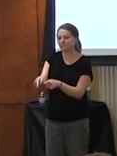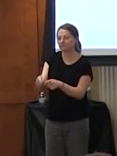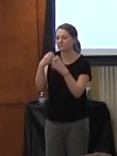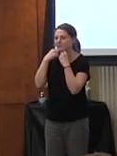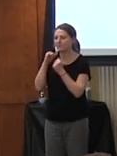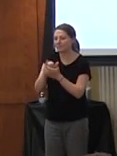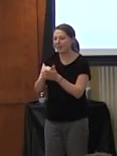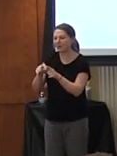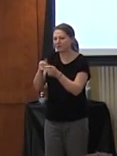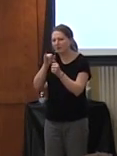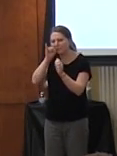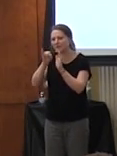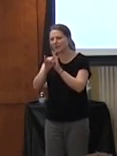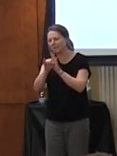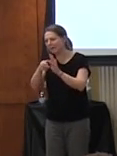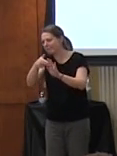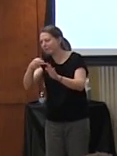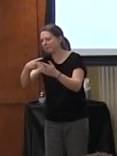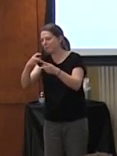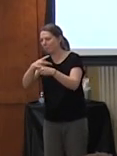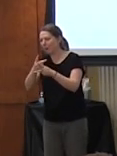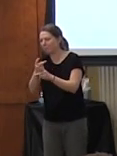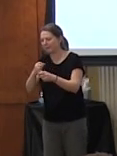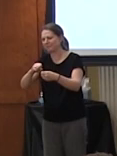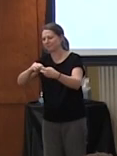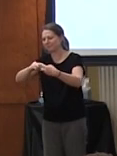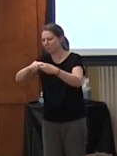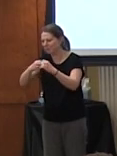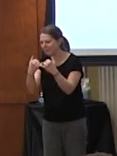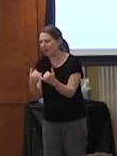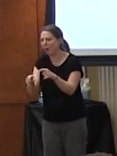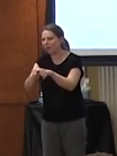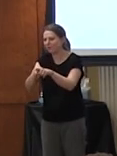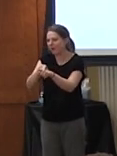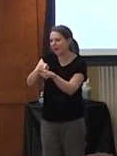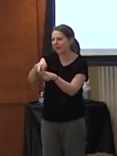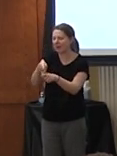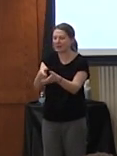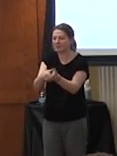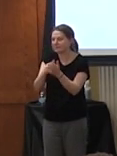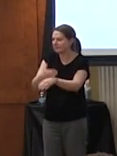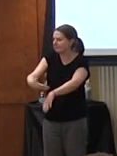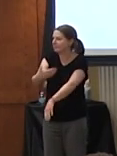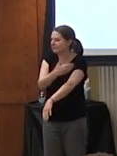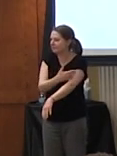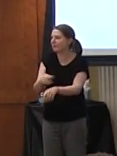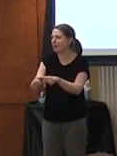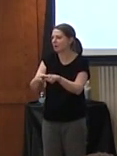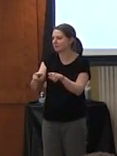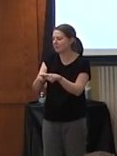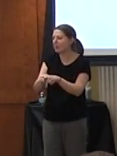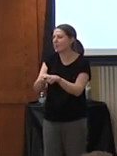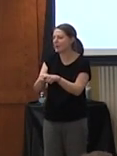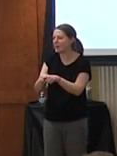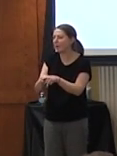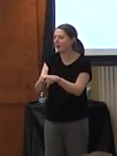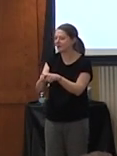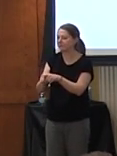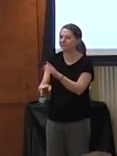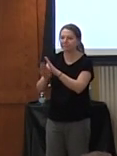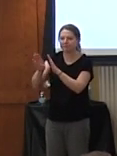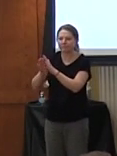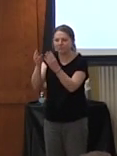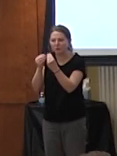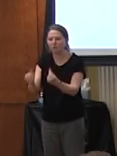to identify problems identify uh areas that need improvement and then create uh solutions